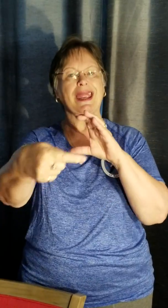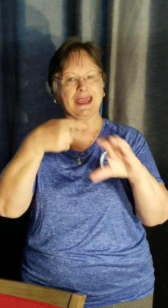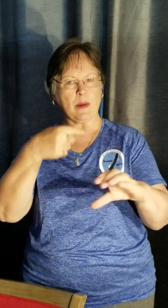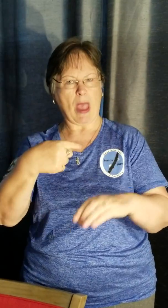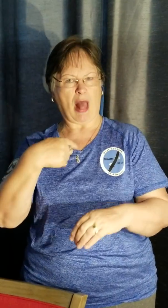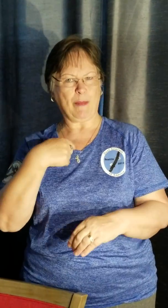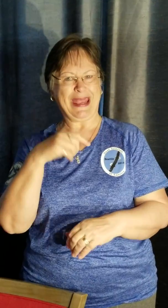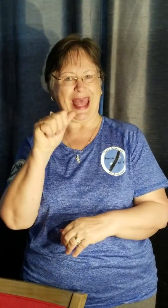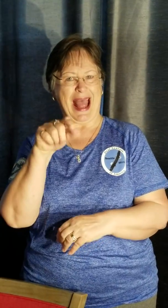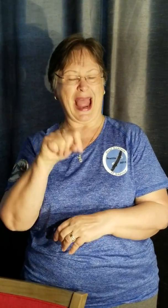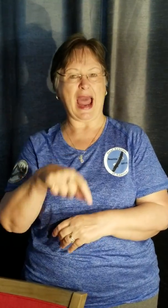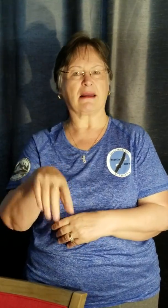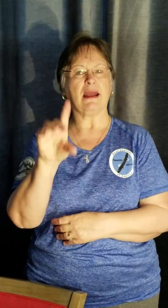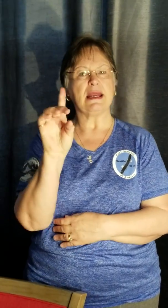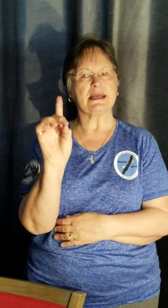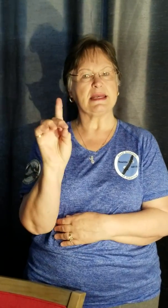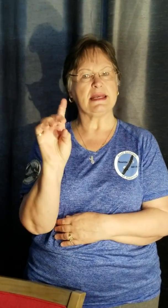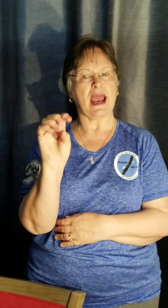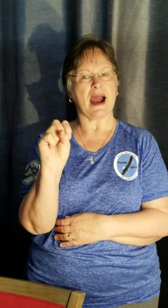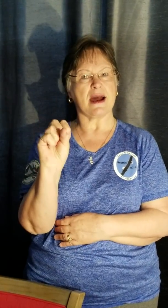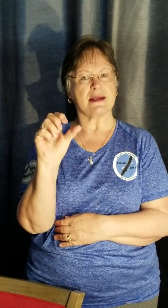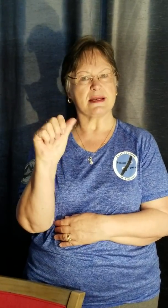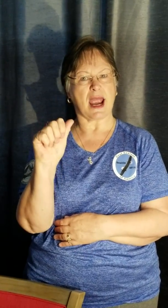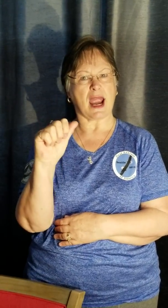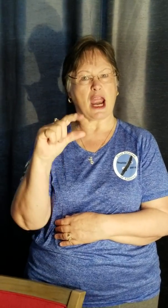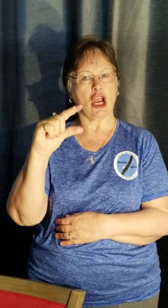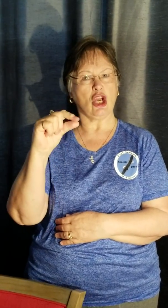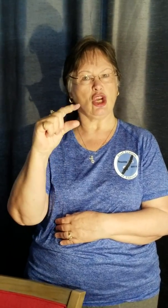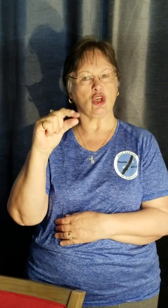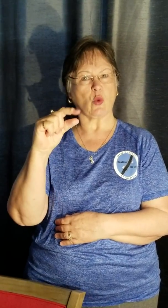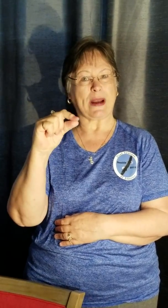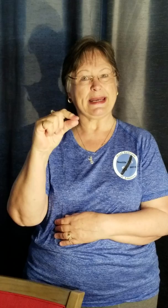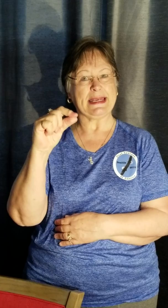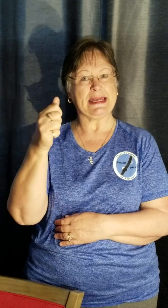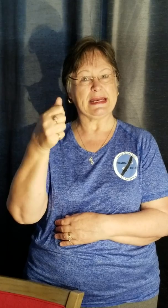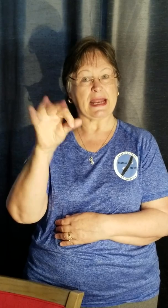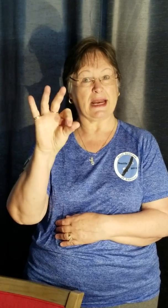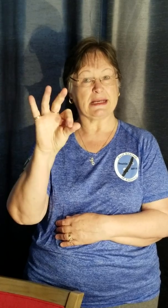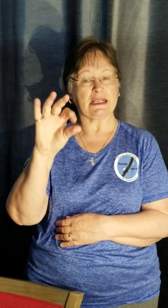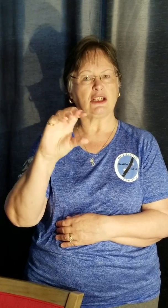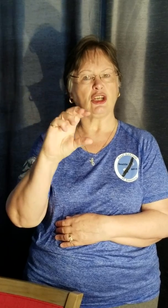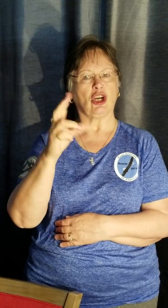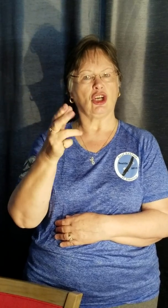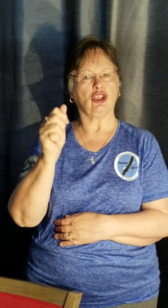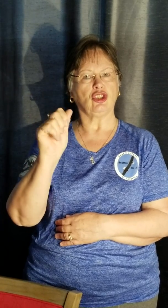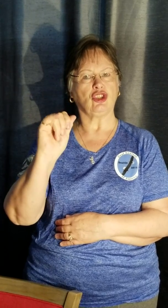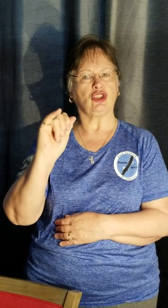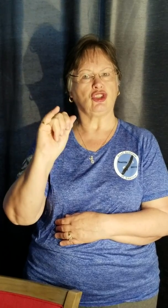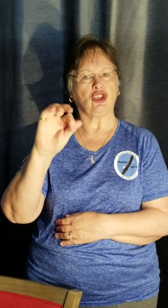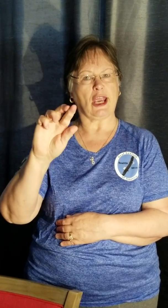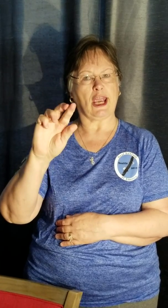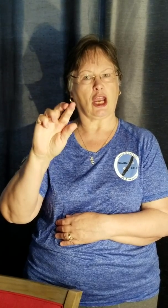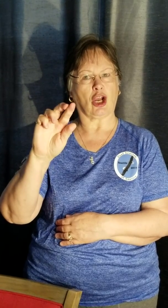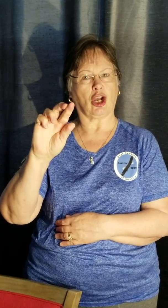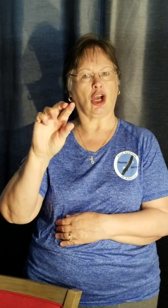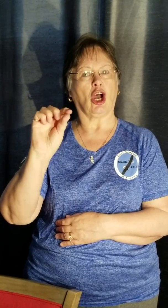I can't this, which is why